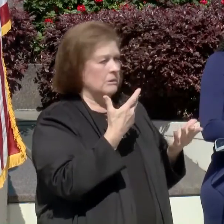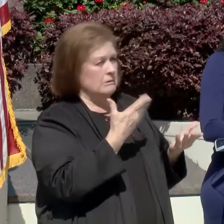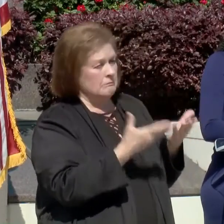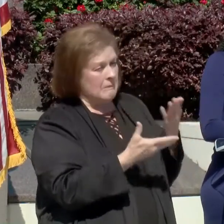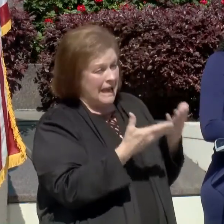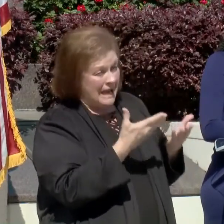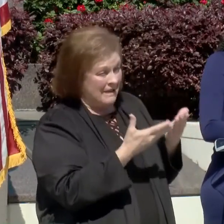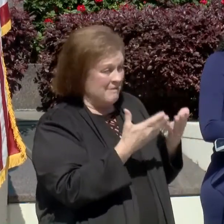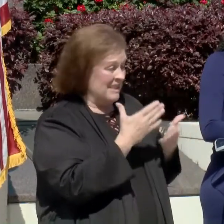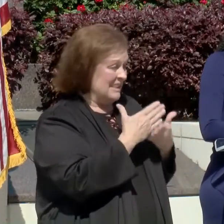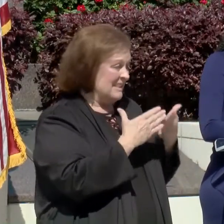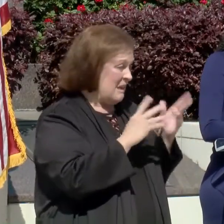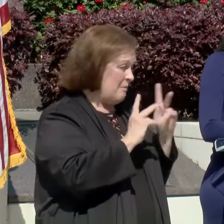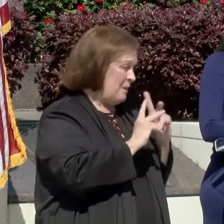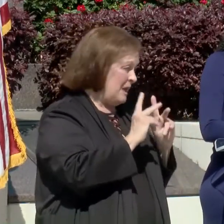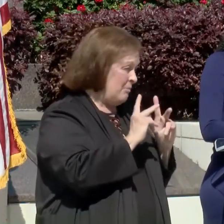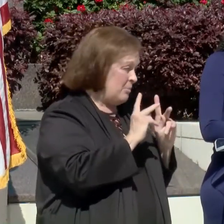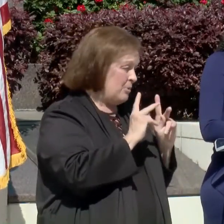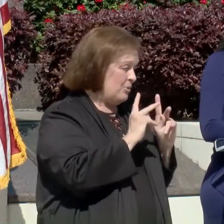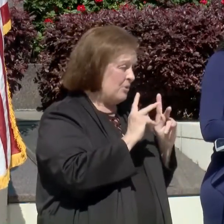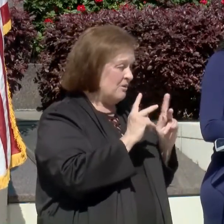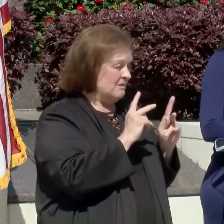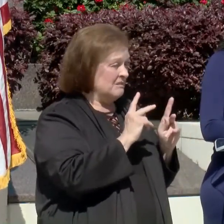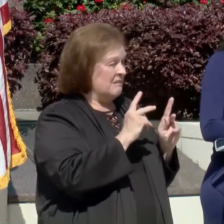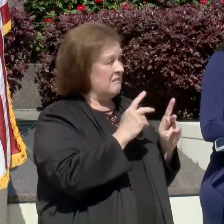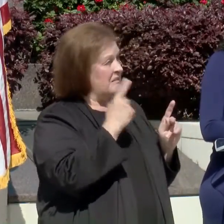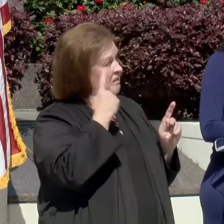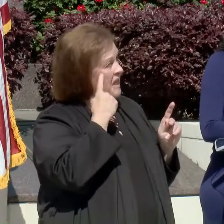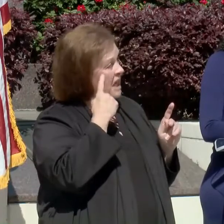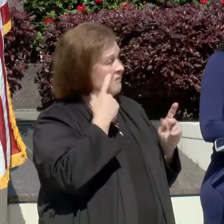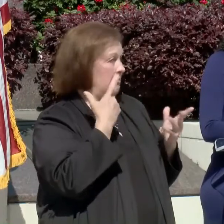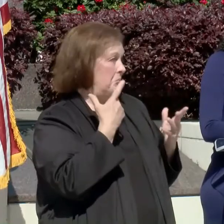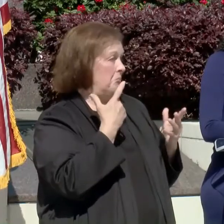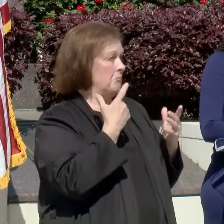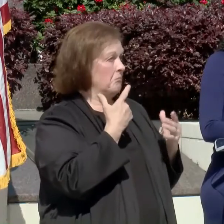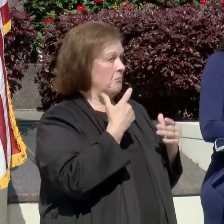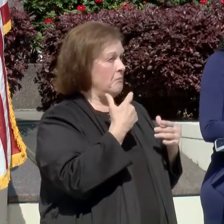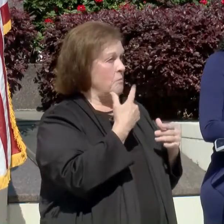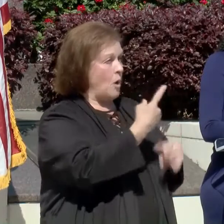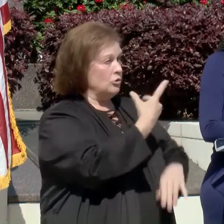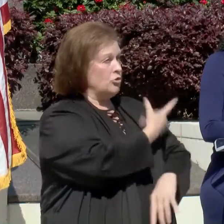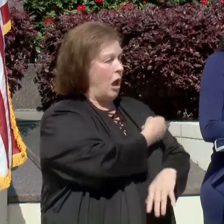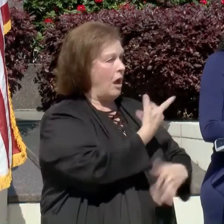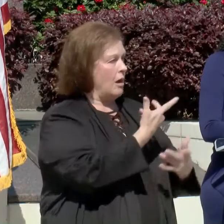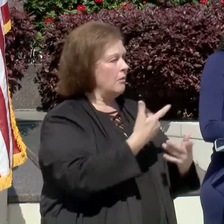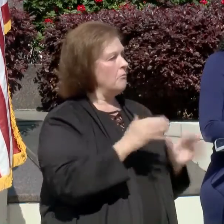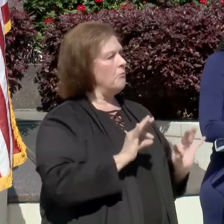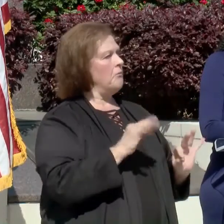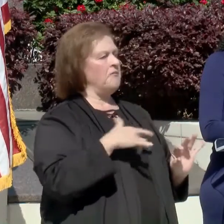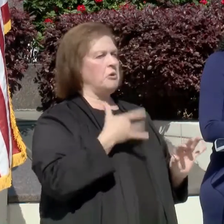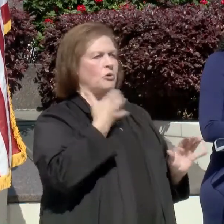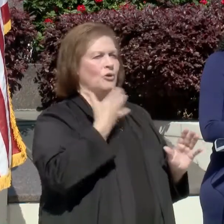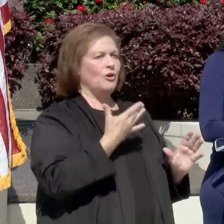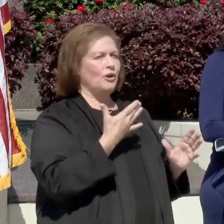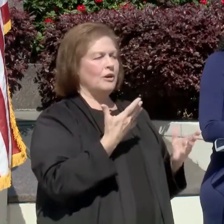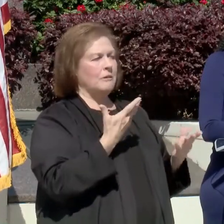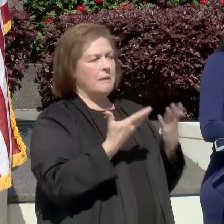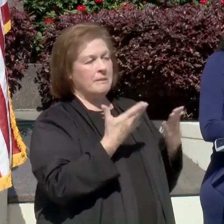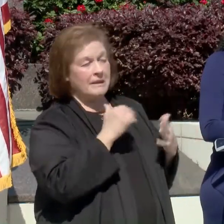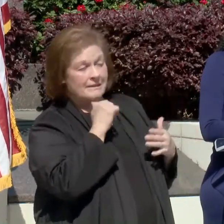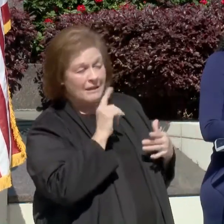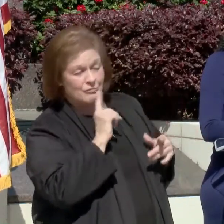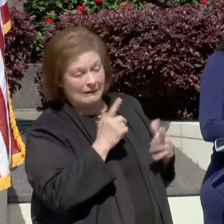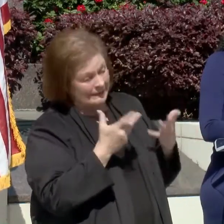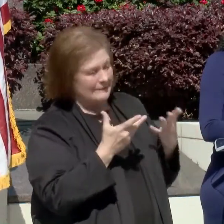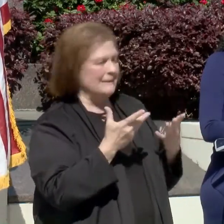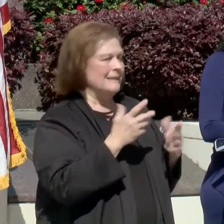effect to that, that people are feeling a certain way because they feel more comfort in only having to take one vaccine. But what we do